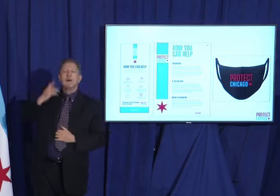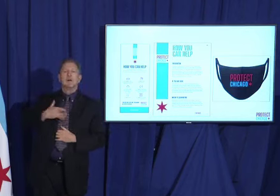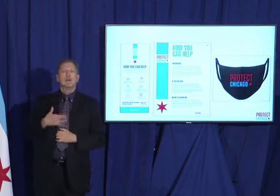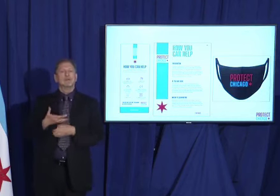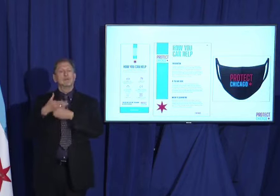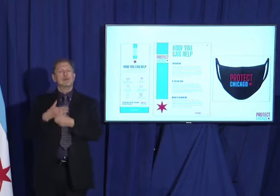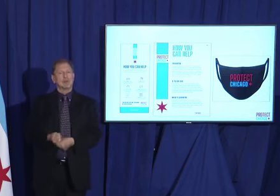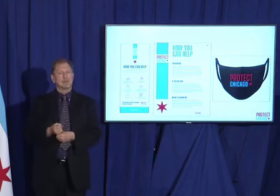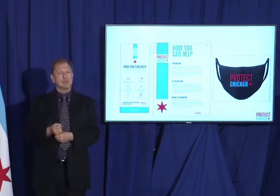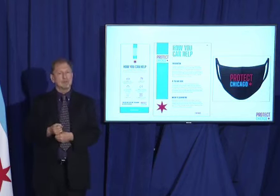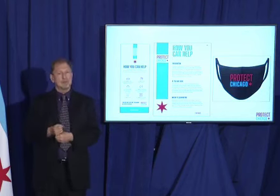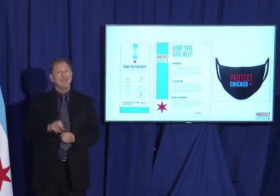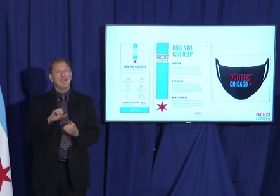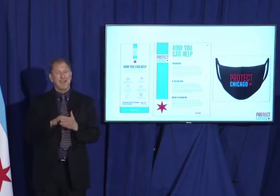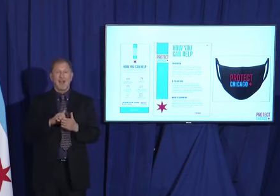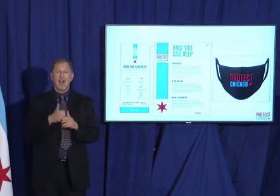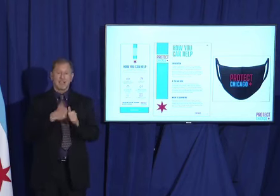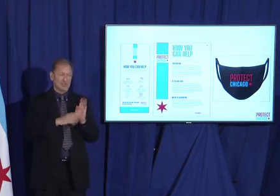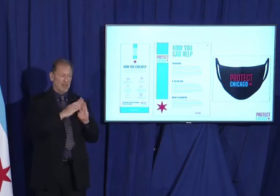neighbor-to-neighbor.